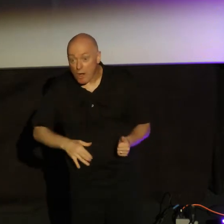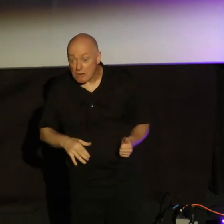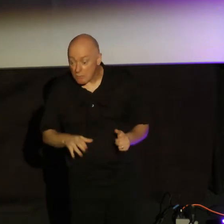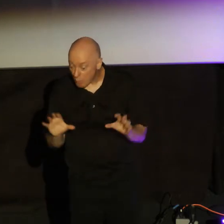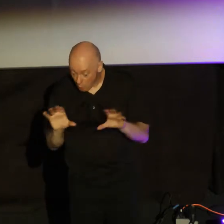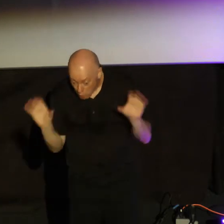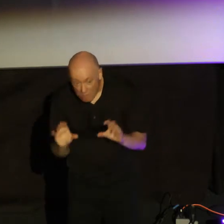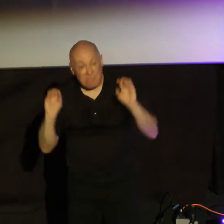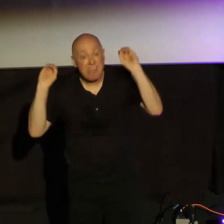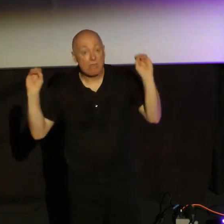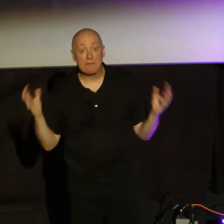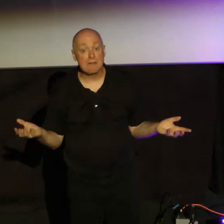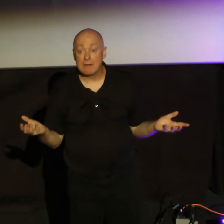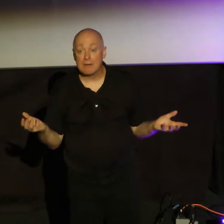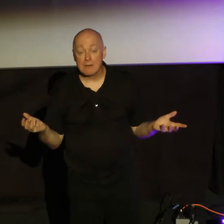really a Christian?